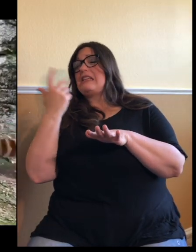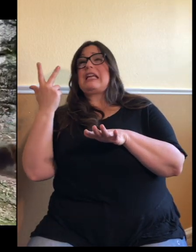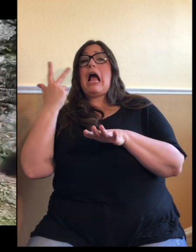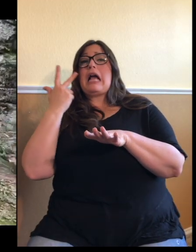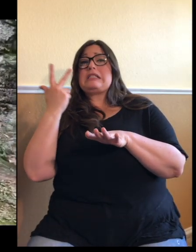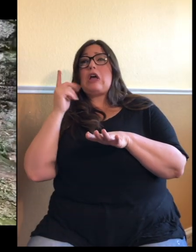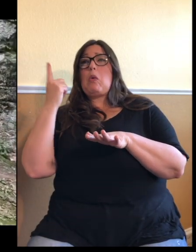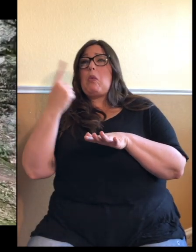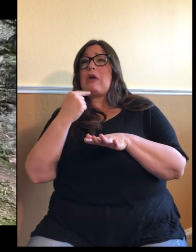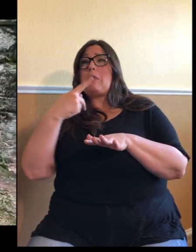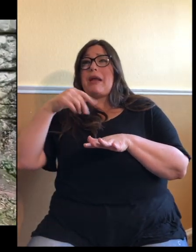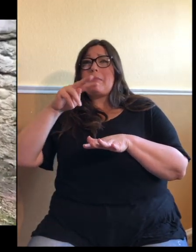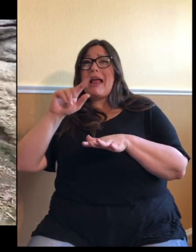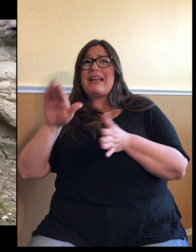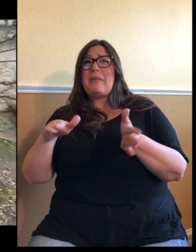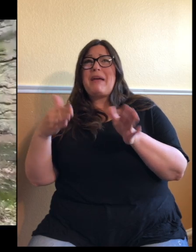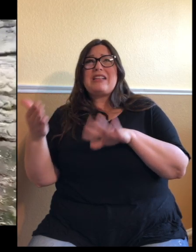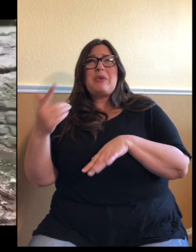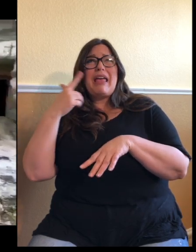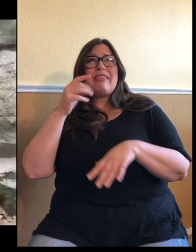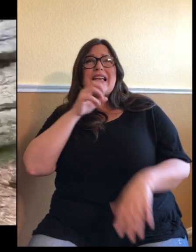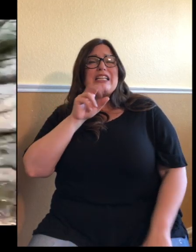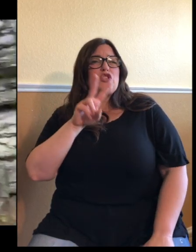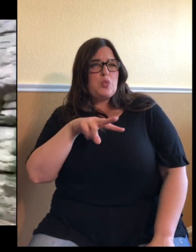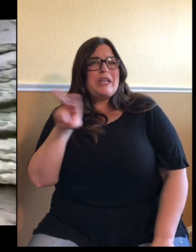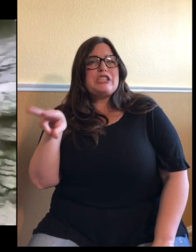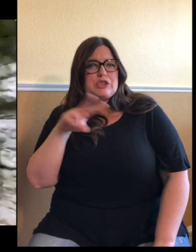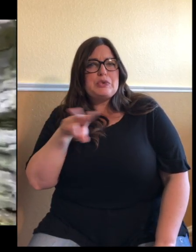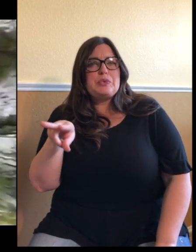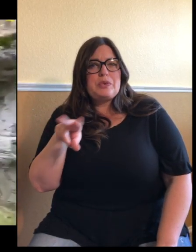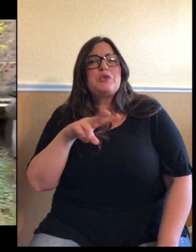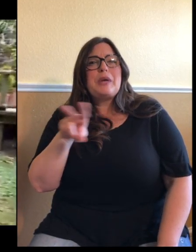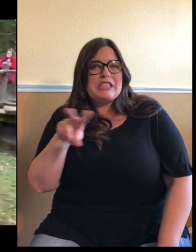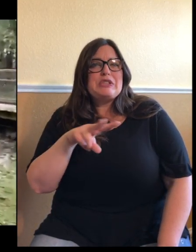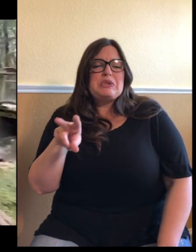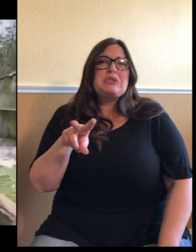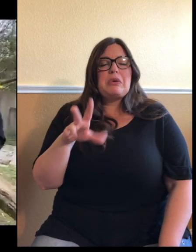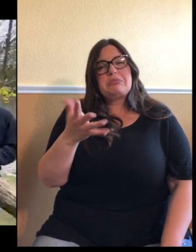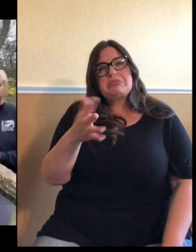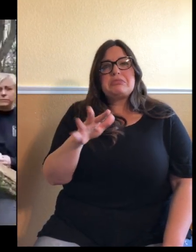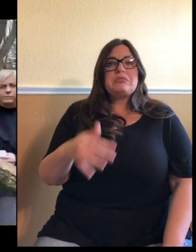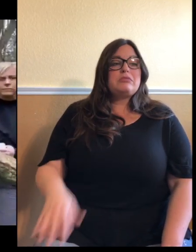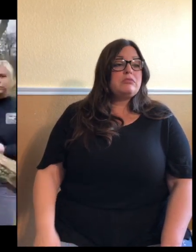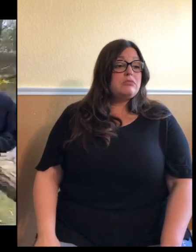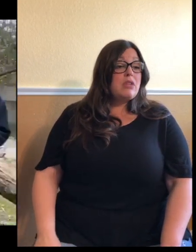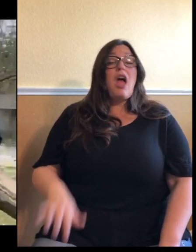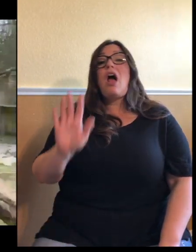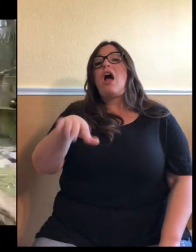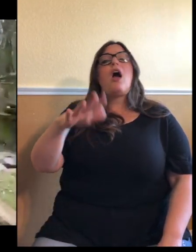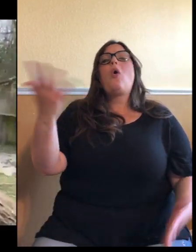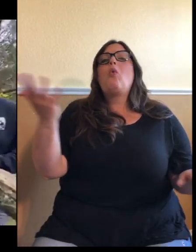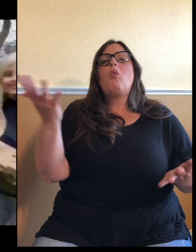Oh, yeah. I forget. Yeah, was it 22? Yeah. What kind of schooling do you need to be a red panda?